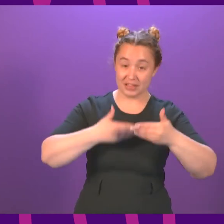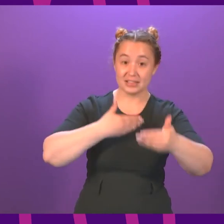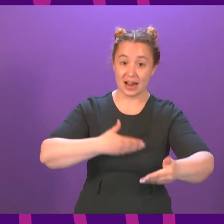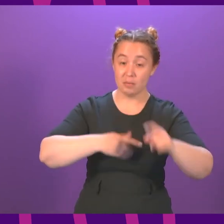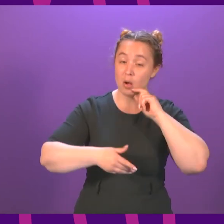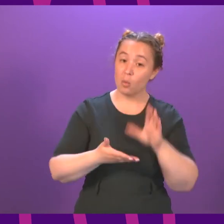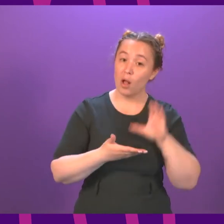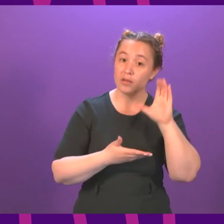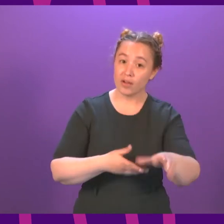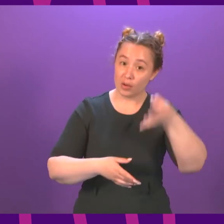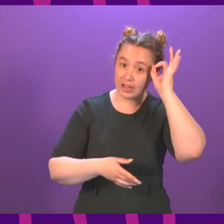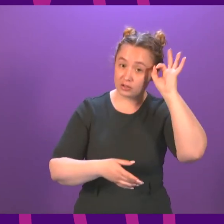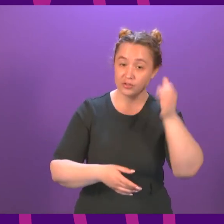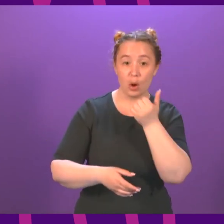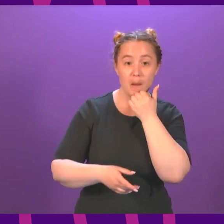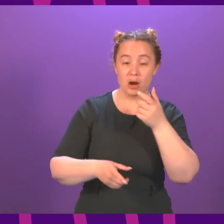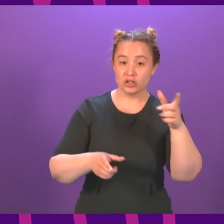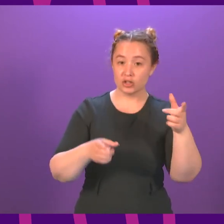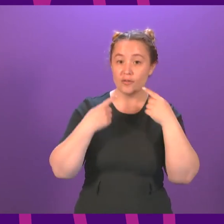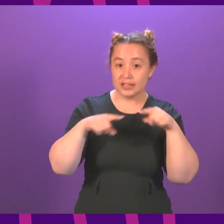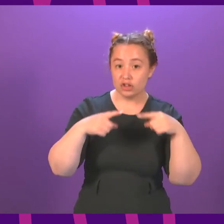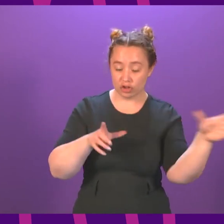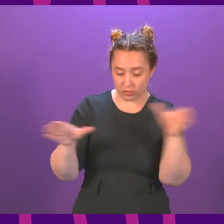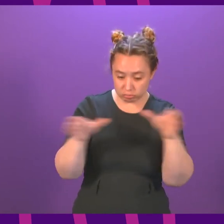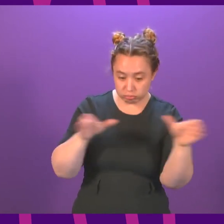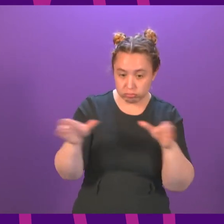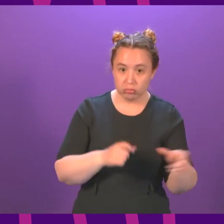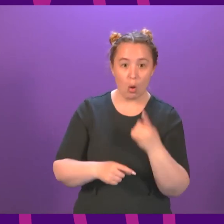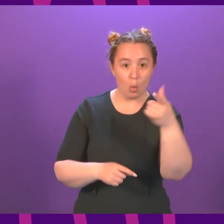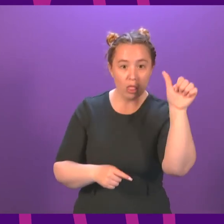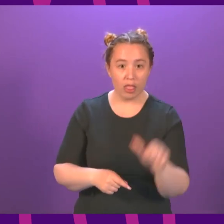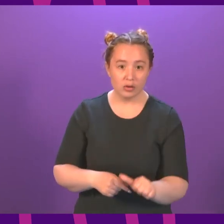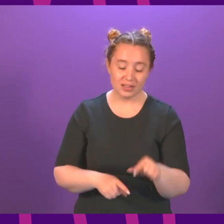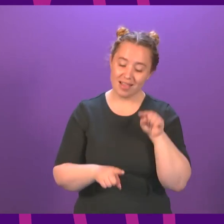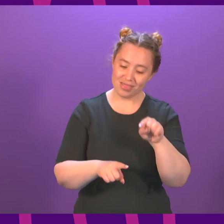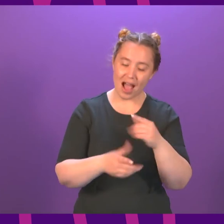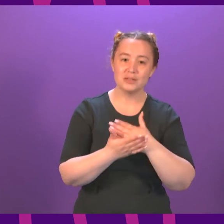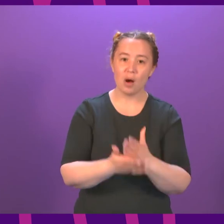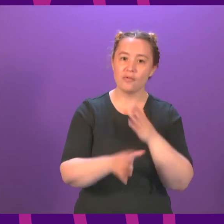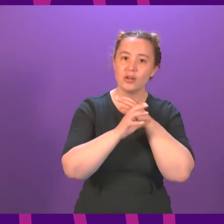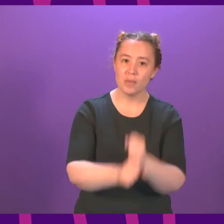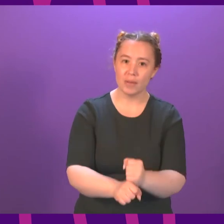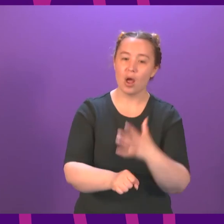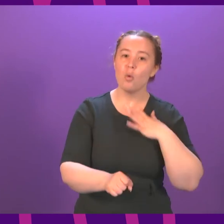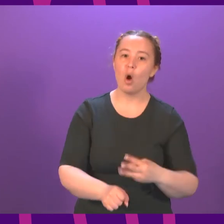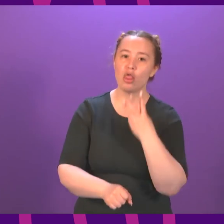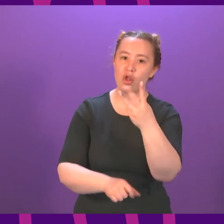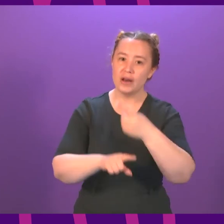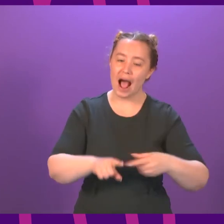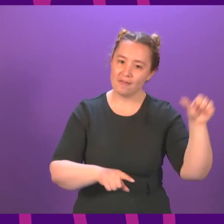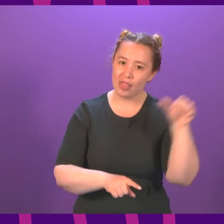fund councils to increase teacher numbers by a further 1,000. That is, of course, part of our commitment to 3,500 additional